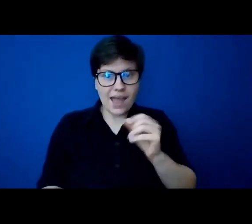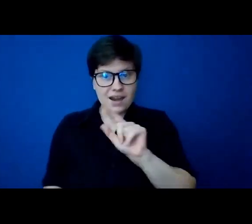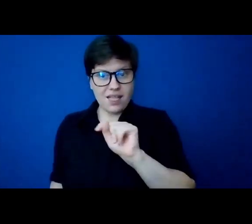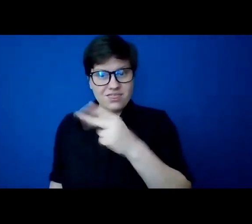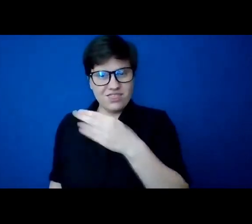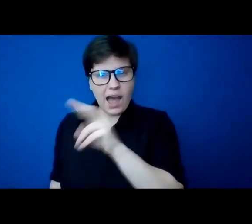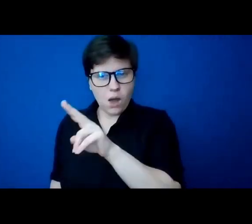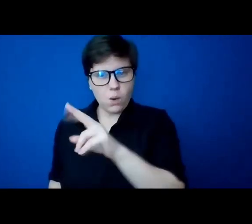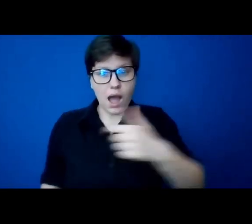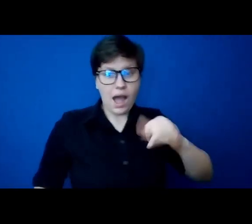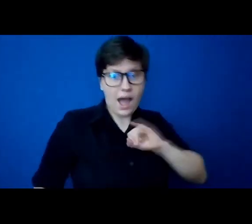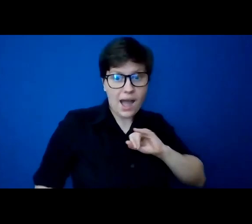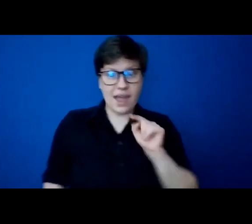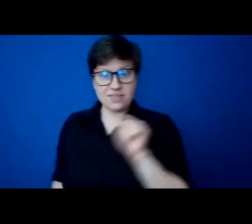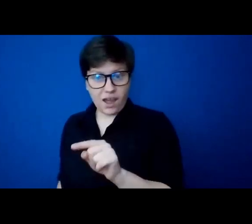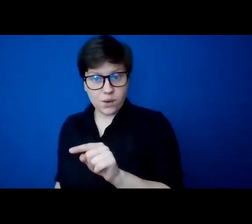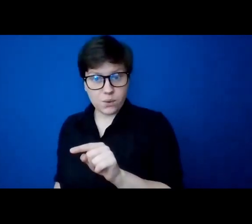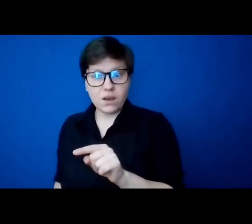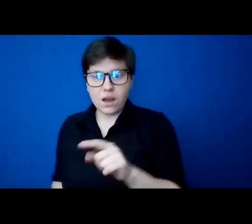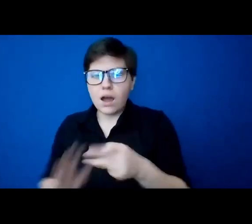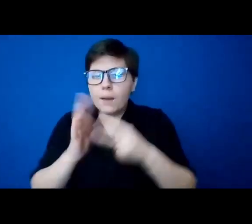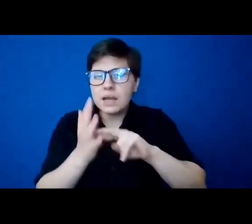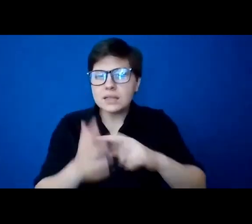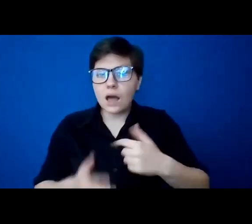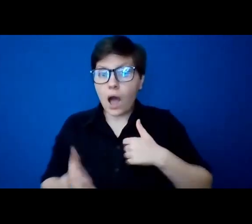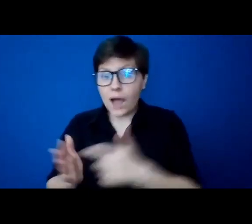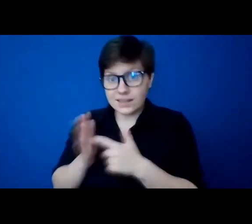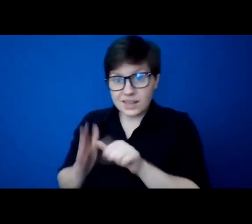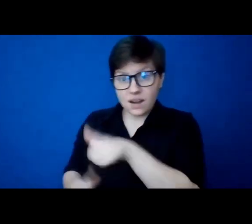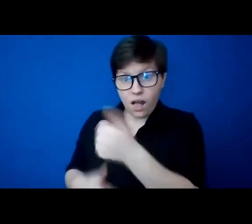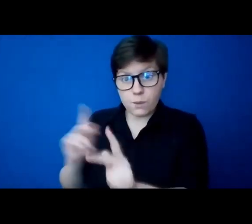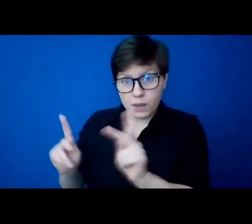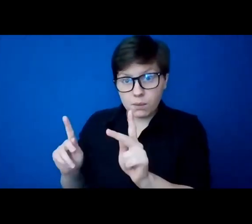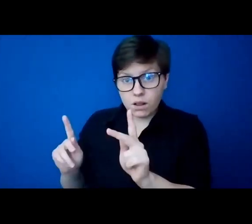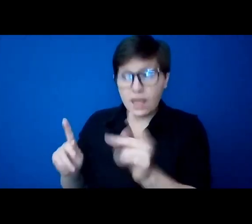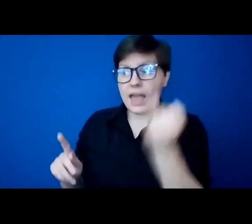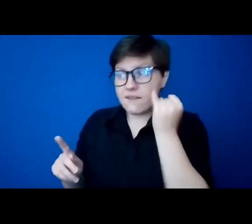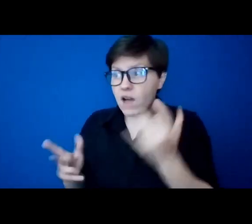I need others to become myself.